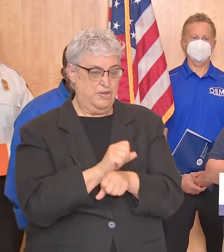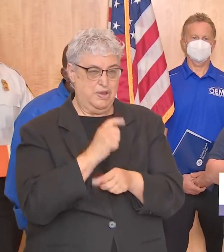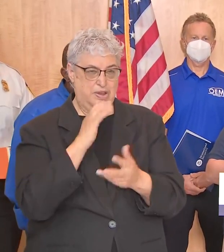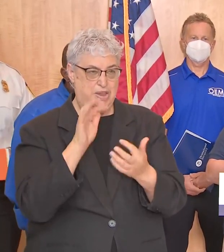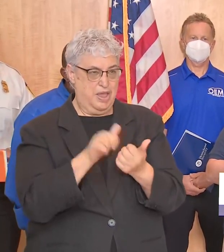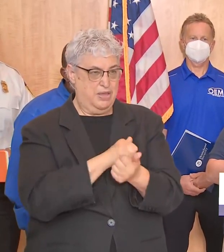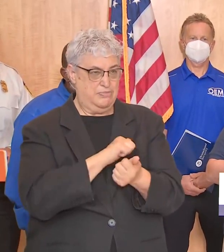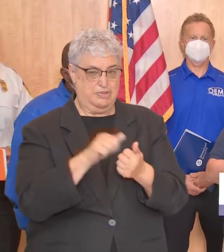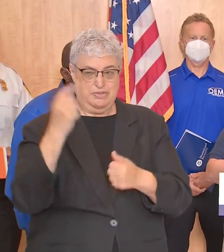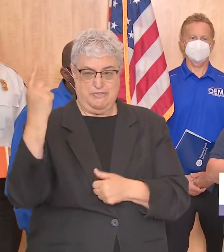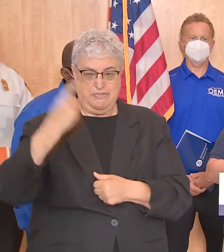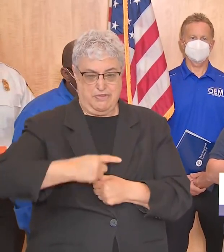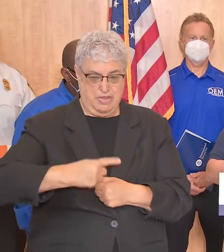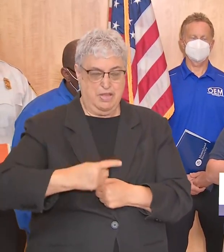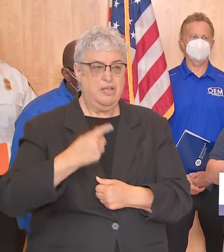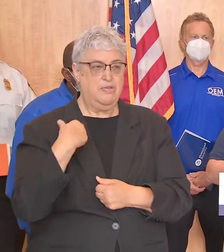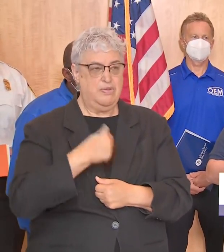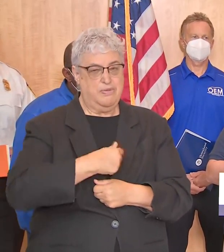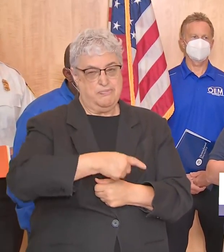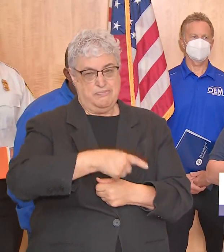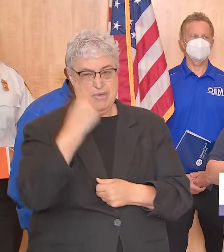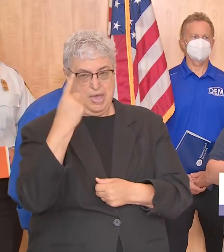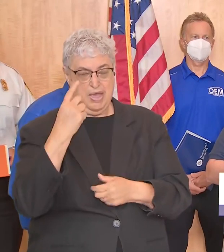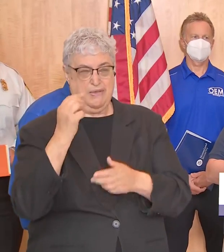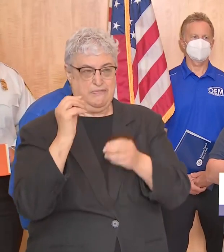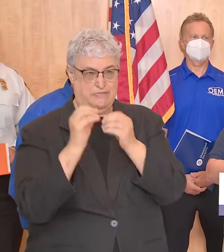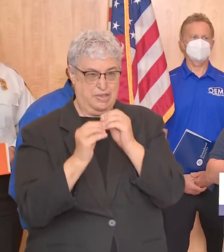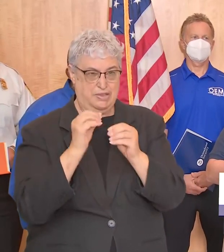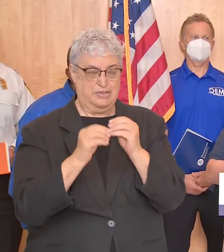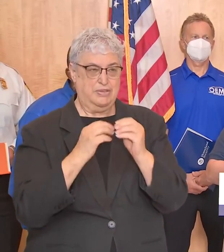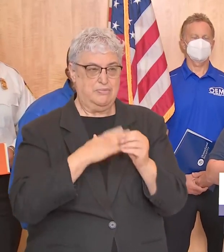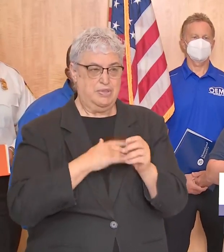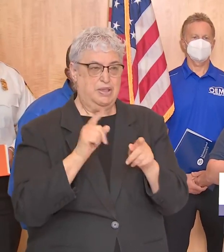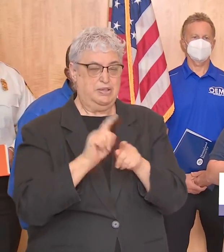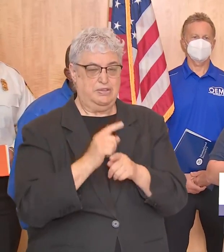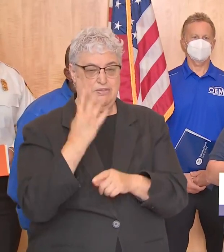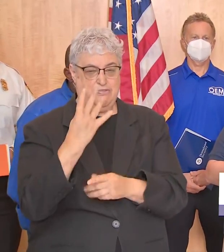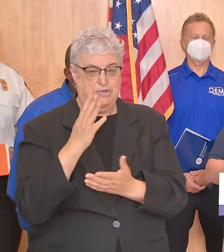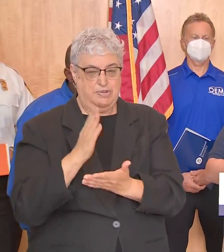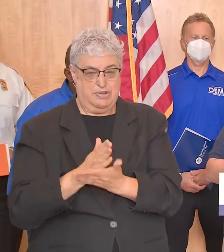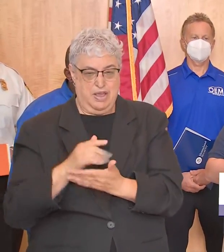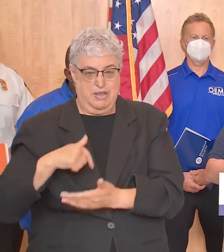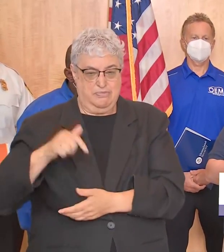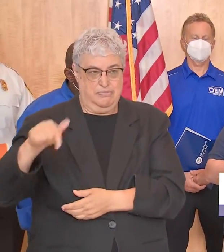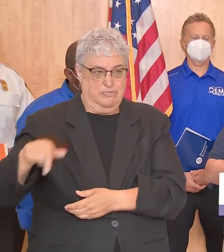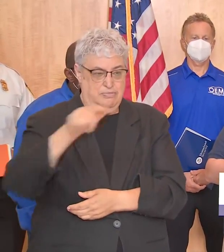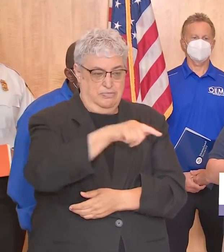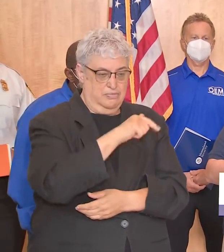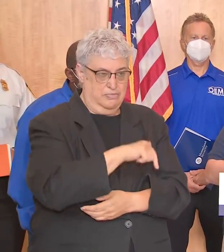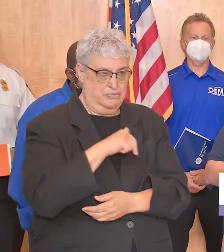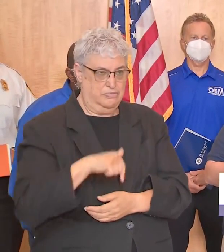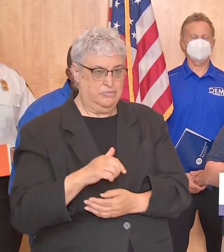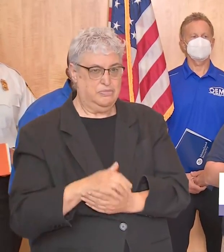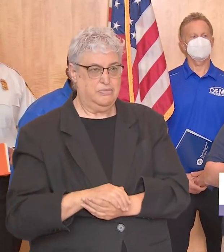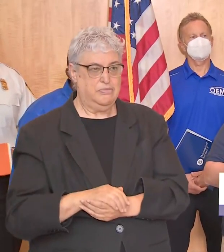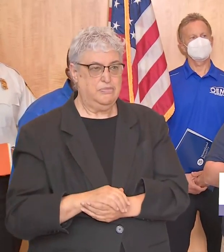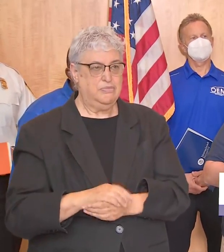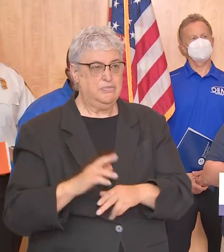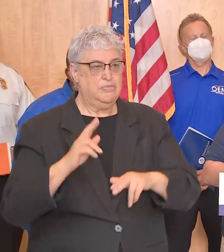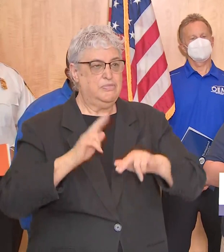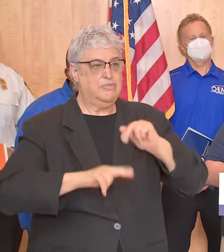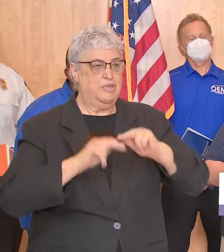damaged as part of the storm and we will get those back up as soon as possible but please treat those as a four-way stop we also have our building